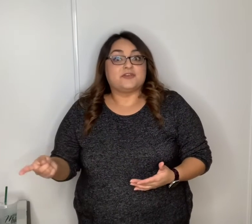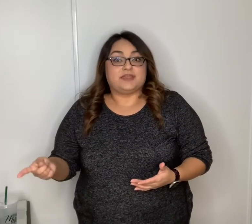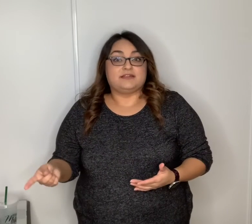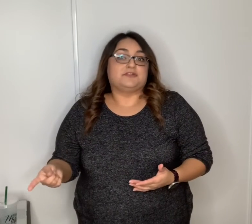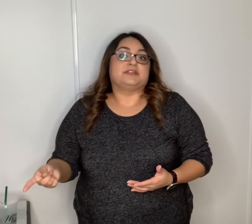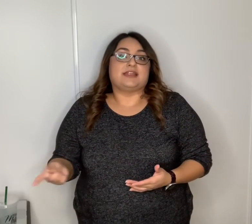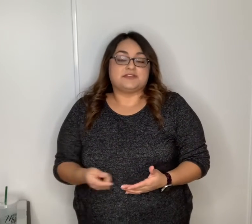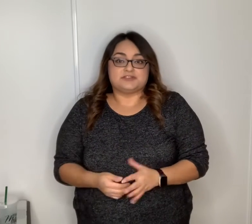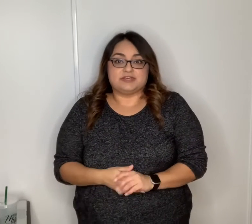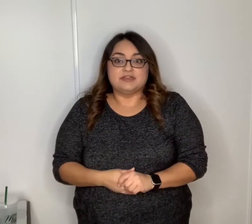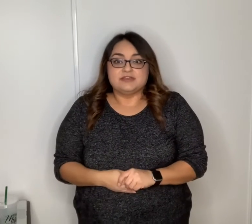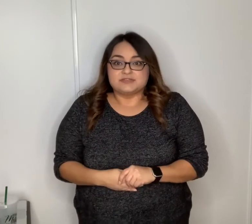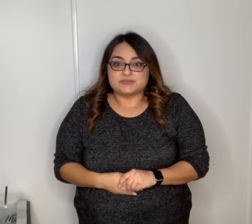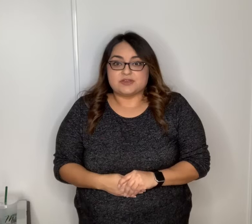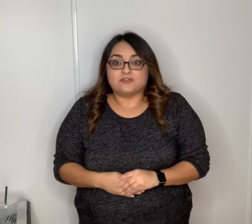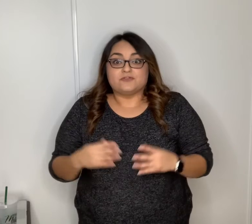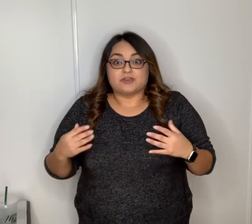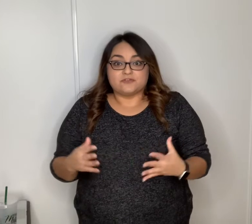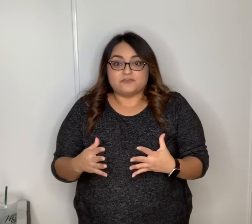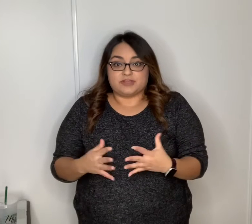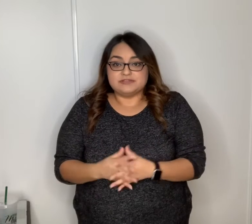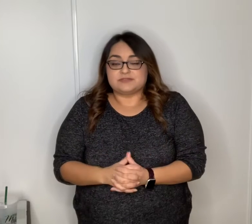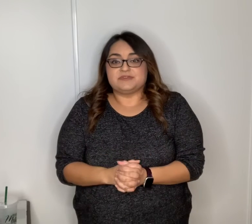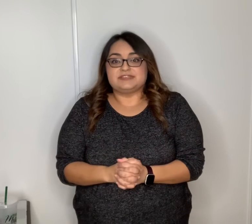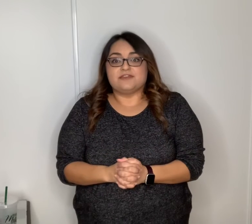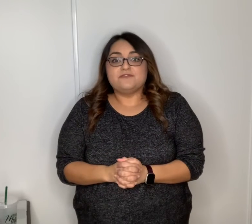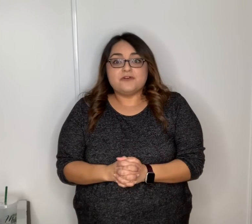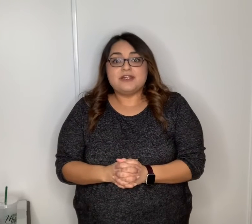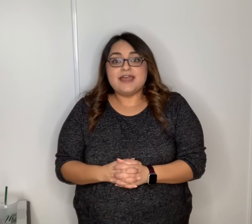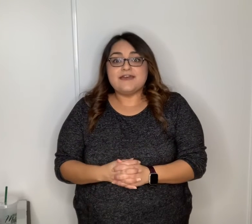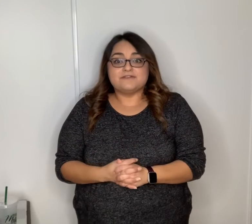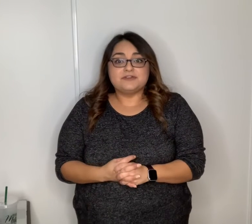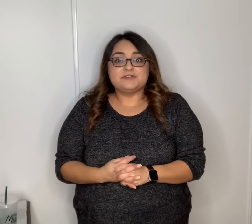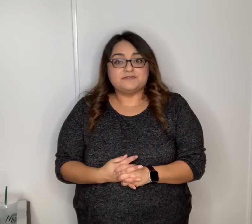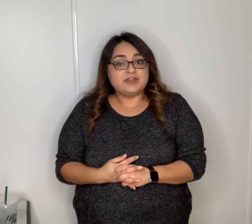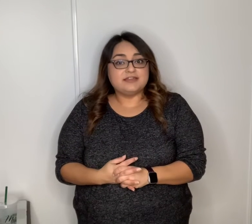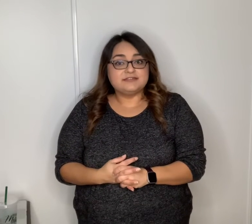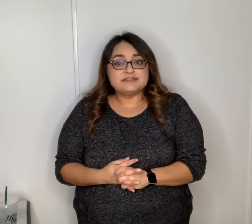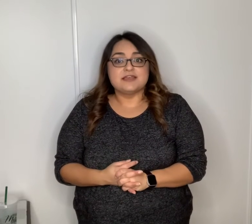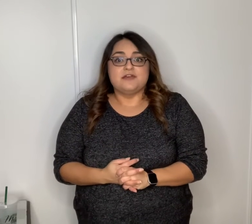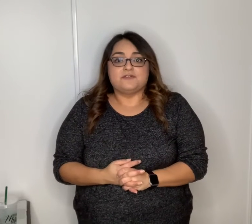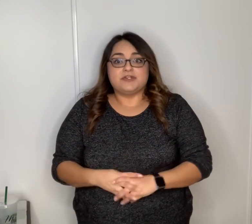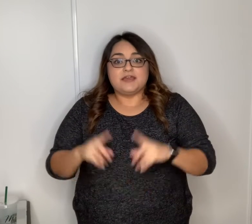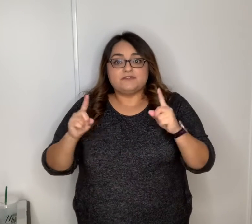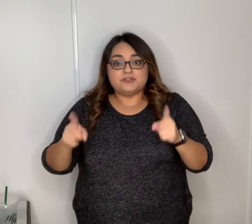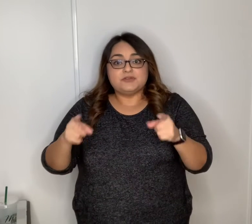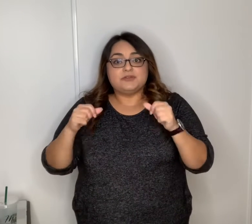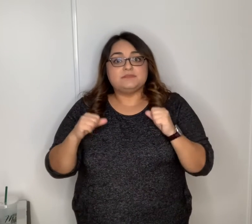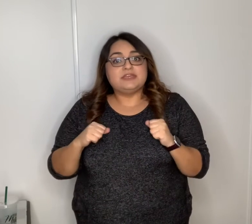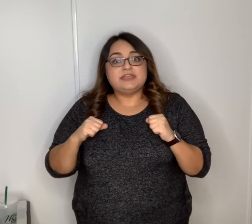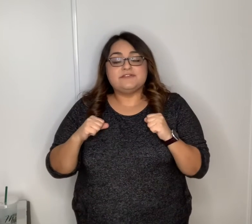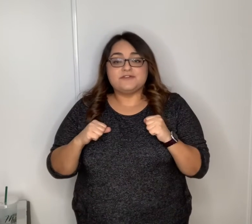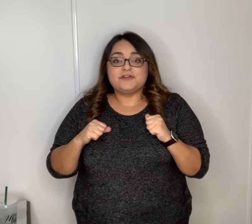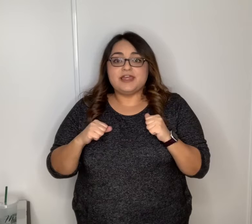grade learned it last year so it's called forever friends so we say forever friends forever you and me forever